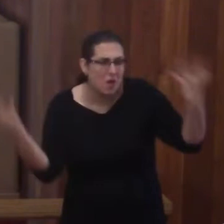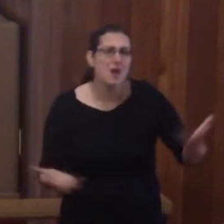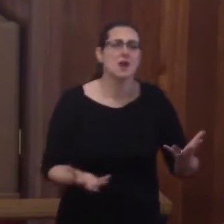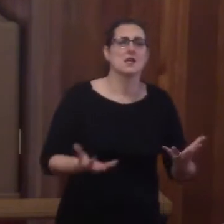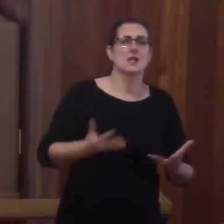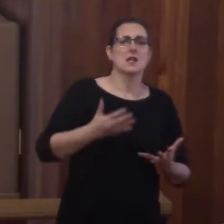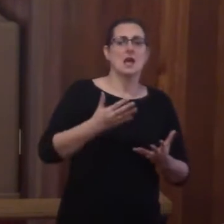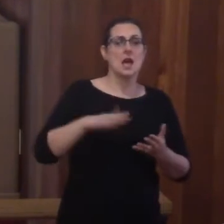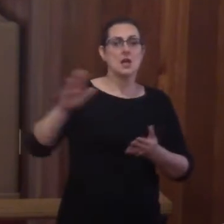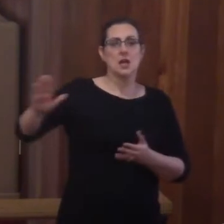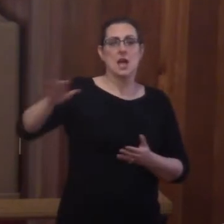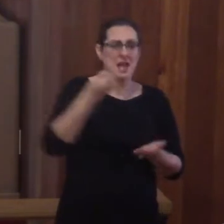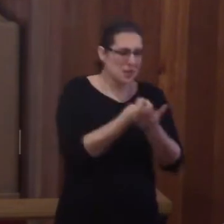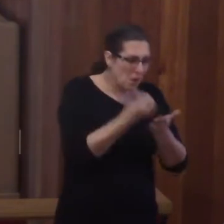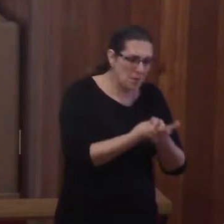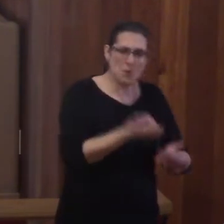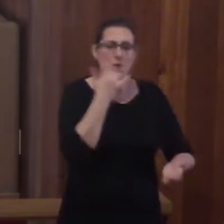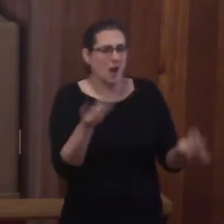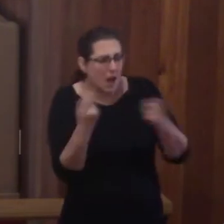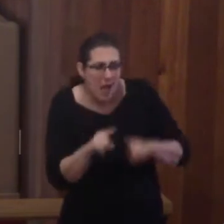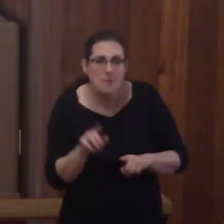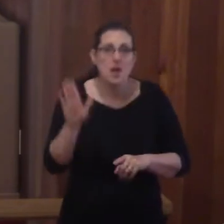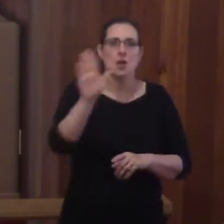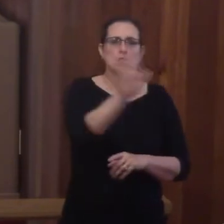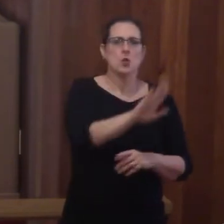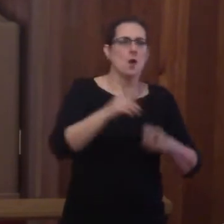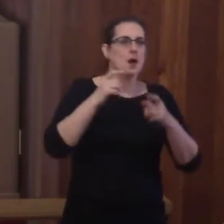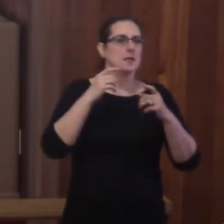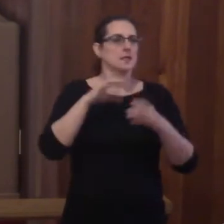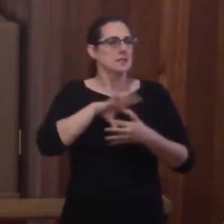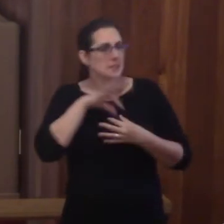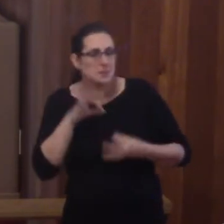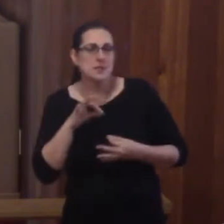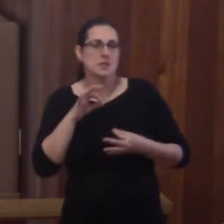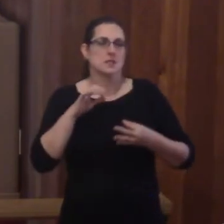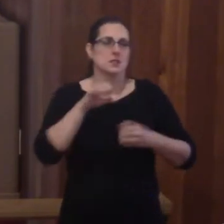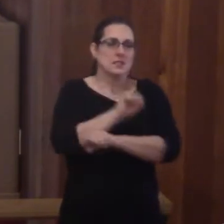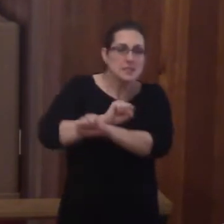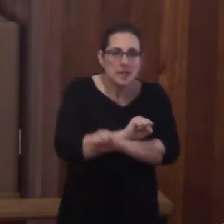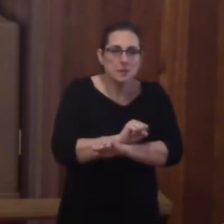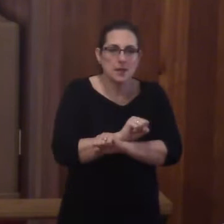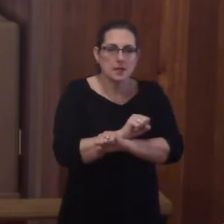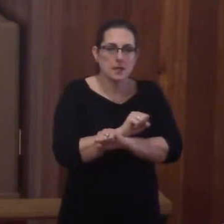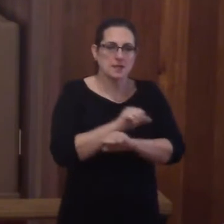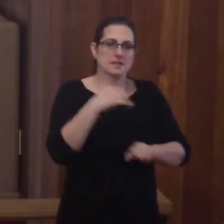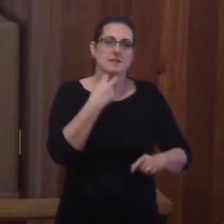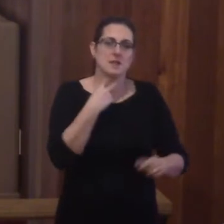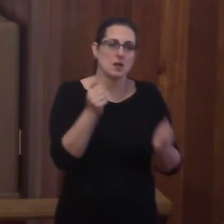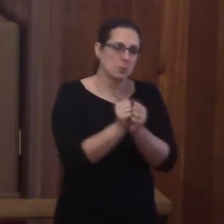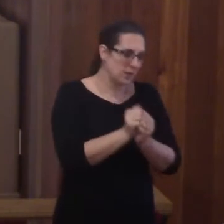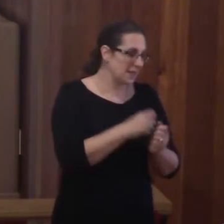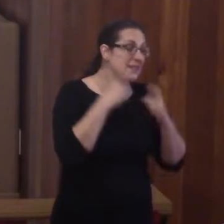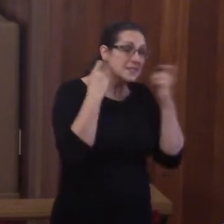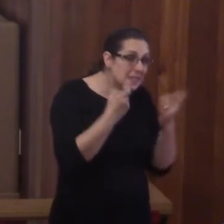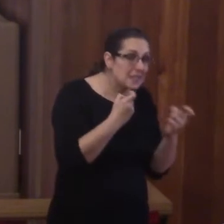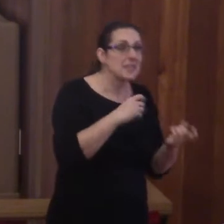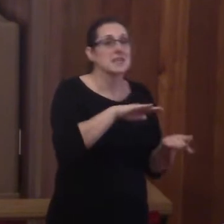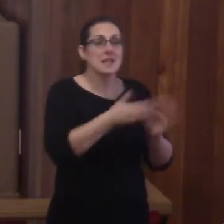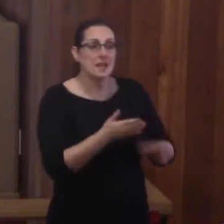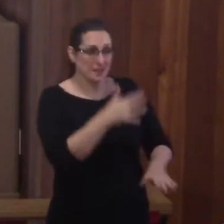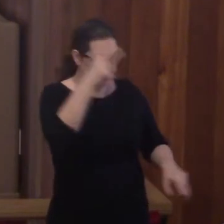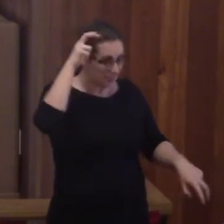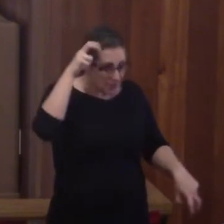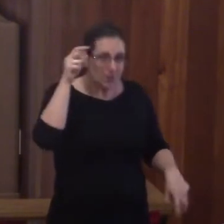all else, your spiritual enslavement to sin, death, and the devil. I forgive you, says Jesus.